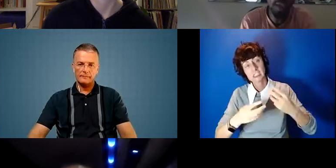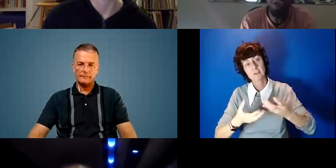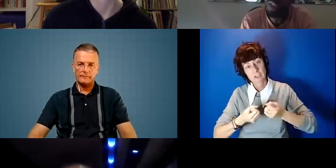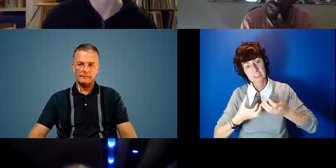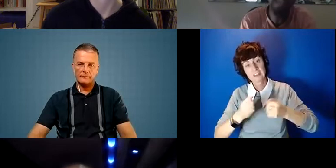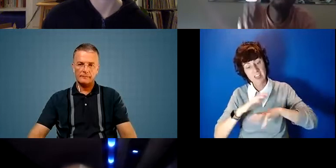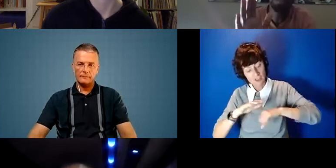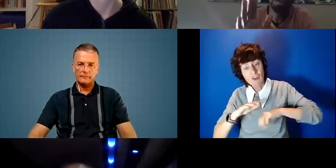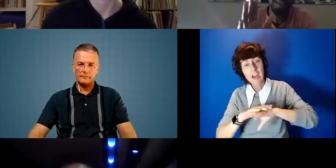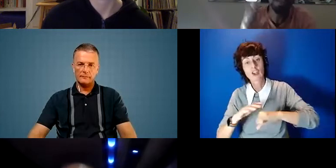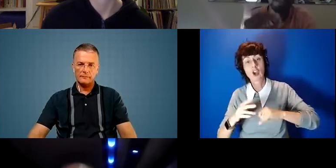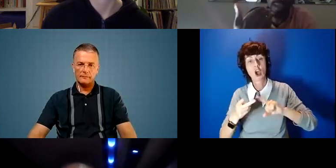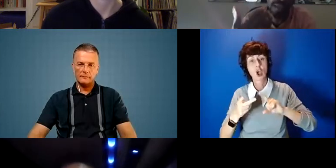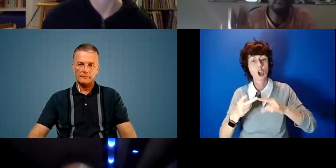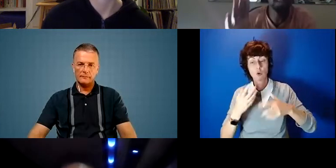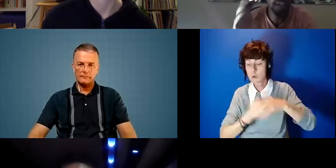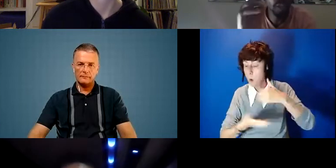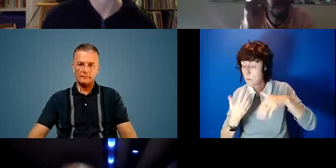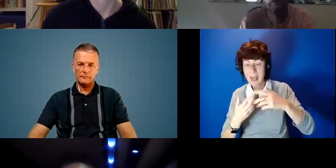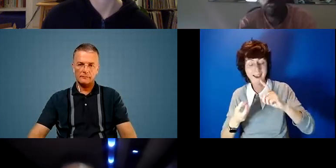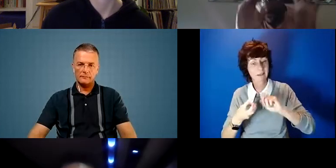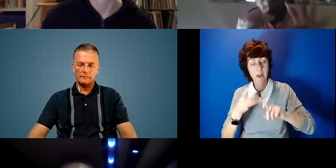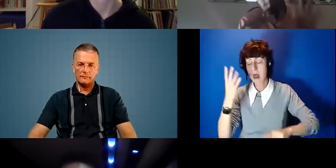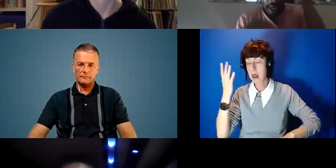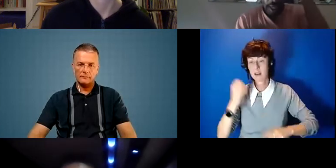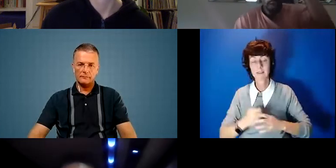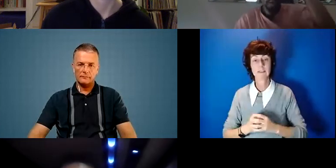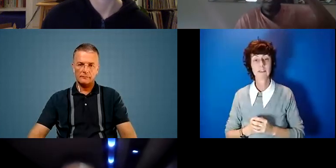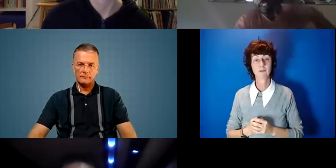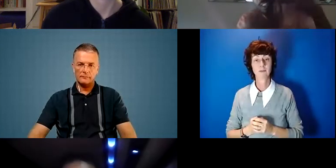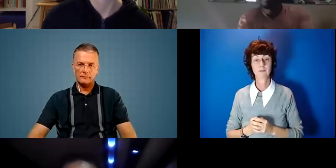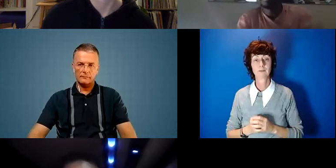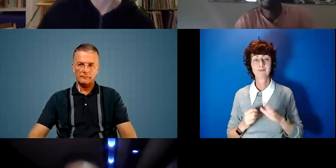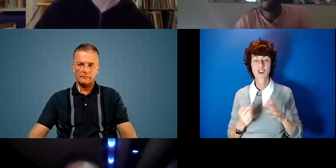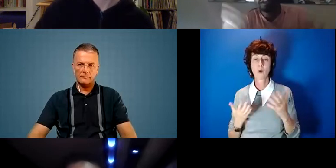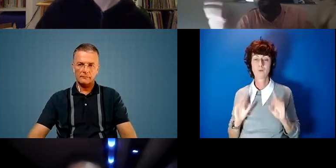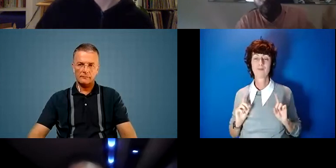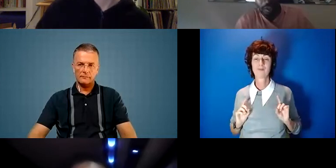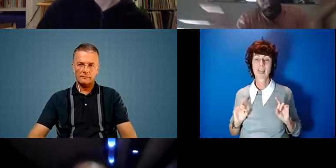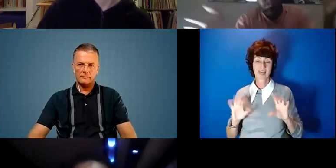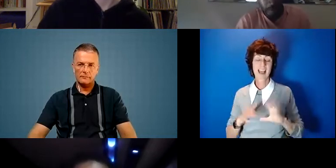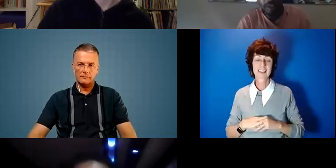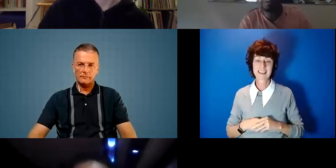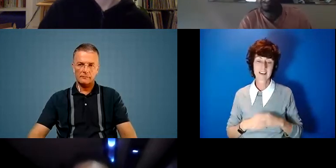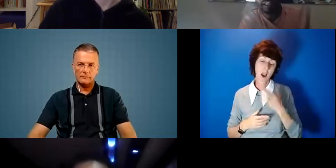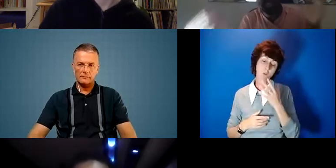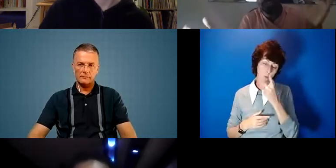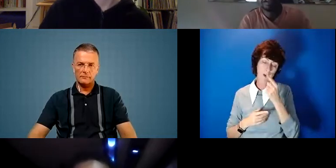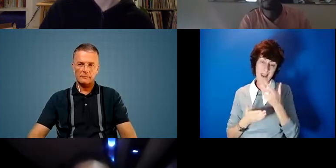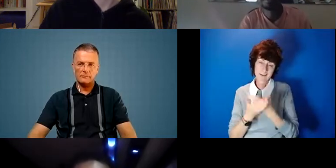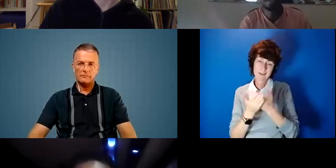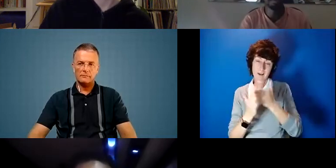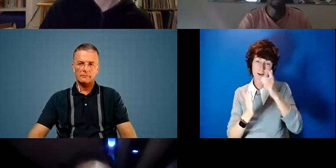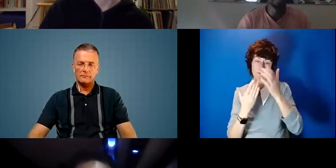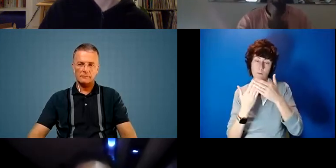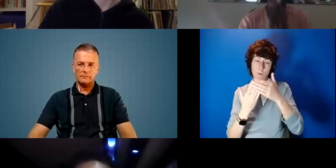extraction and the complexities and complications of this and so I'll hold it there and kind of see you can come back to some of these ideas and